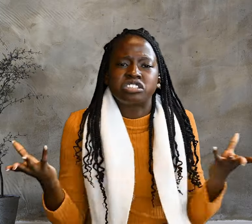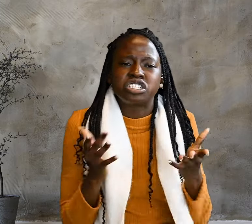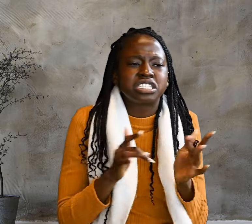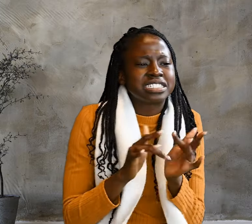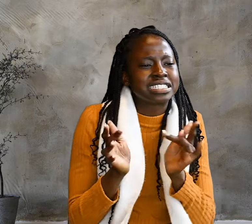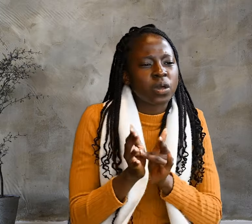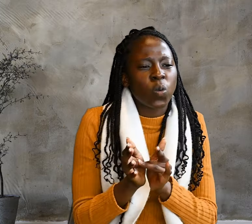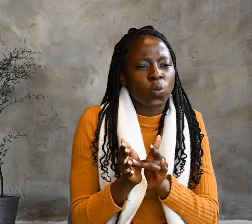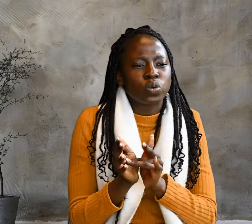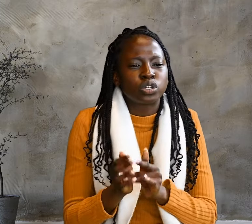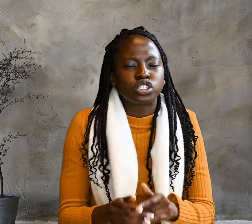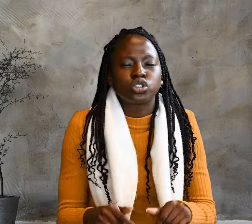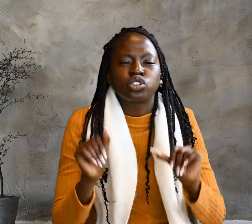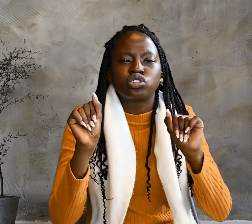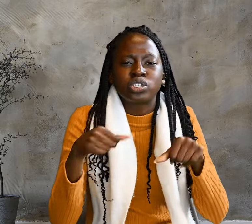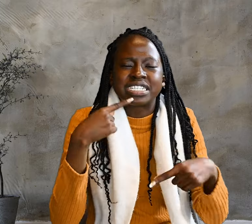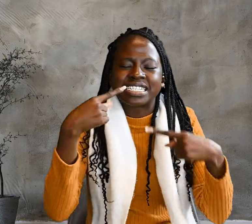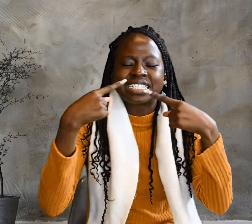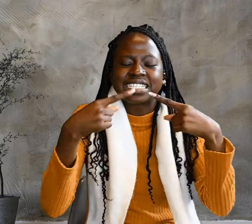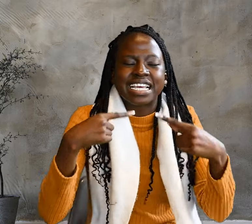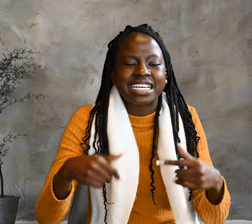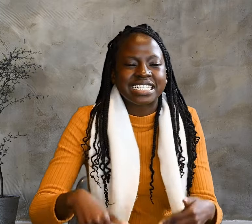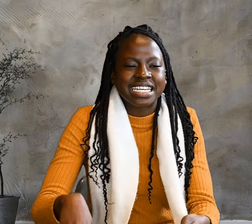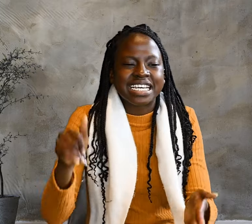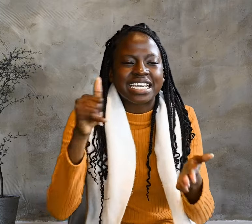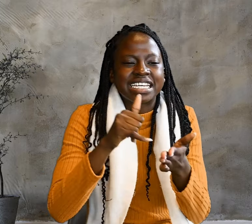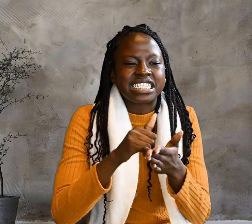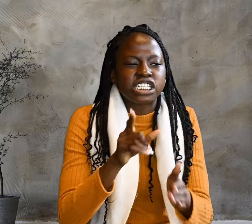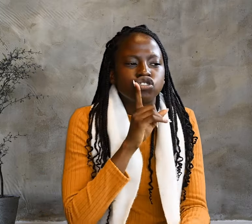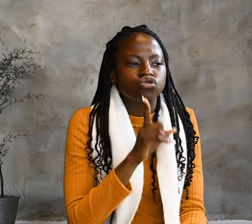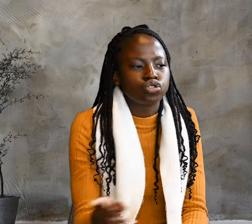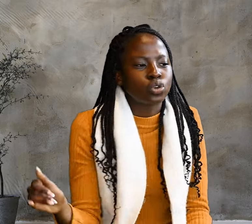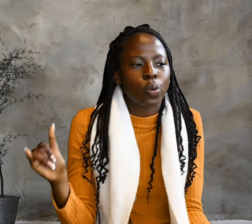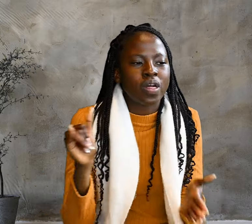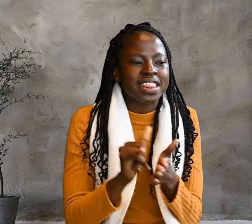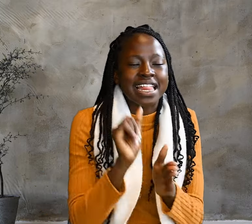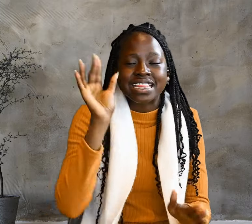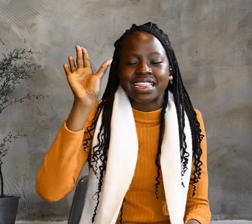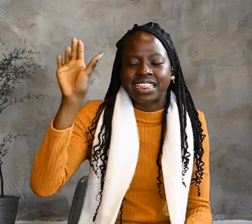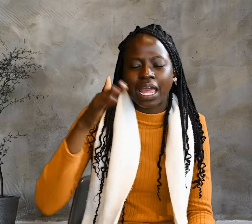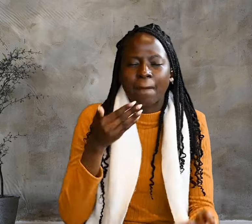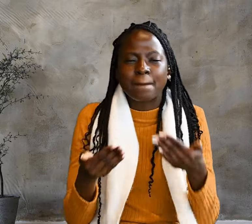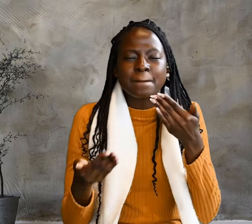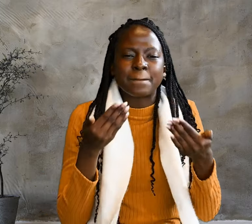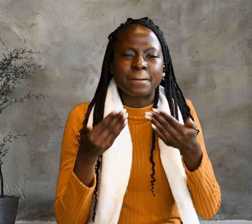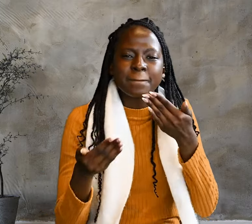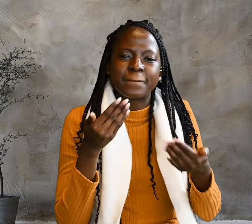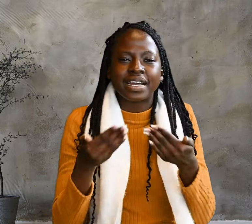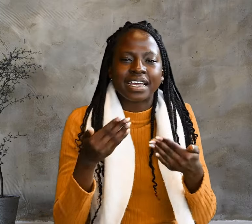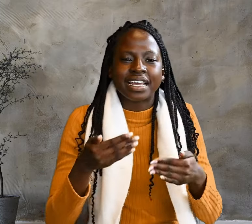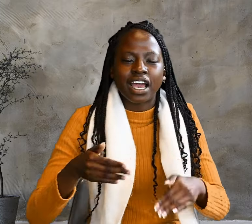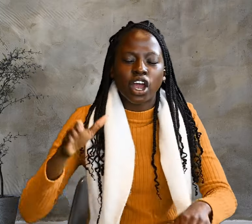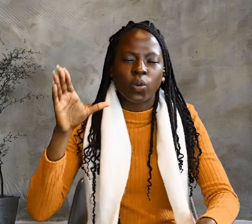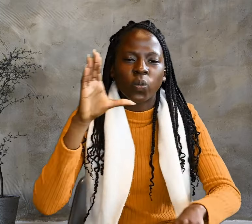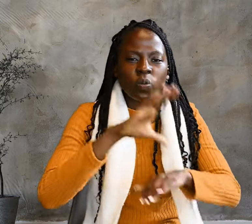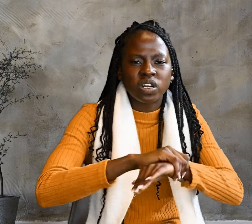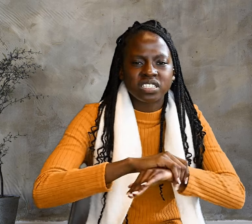Jesus was should report it so that they may arrest him.